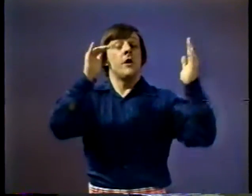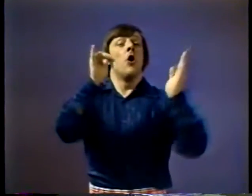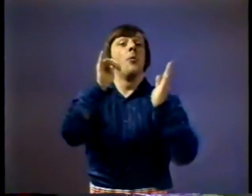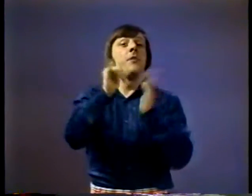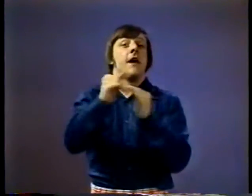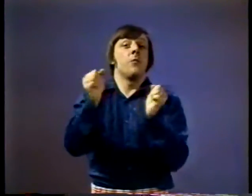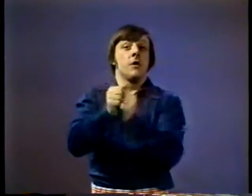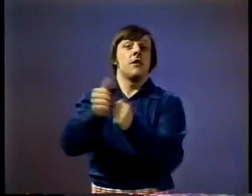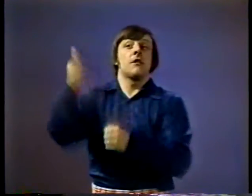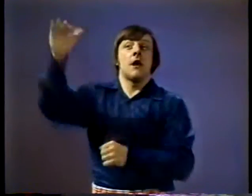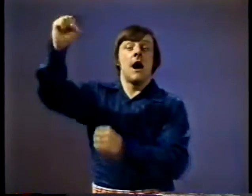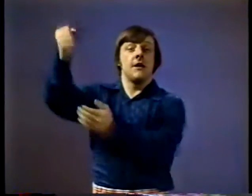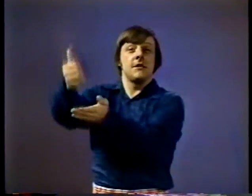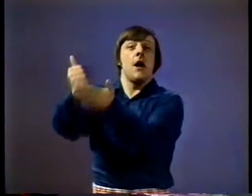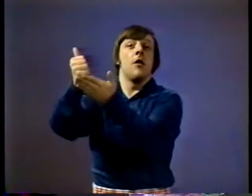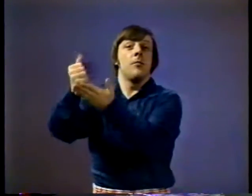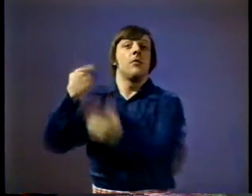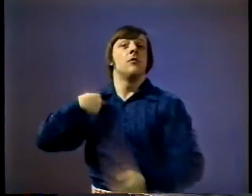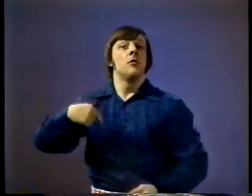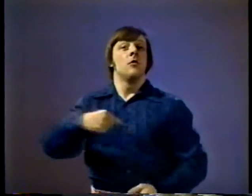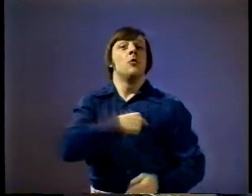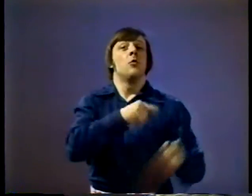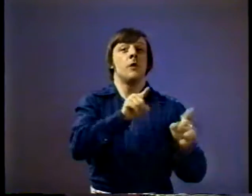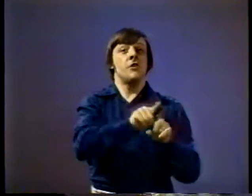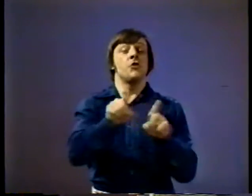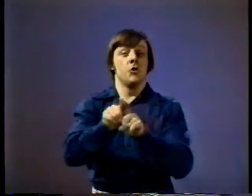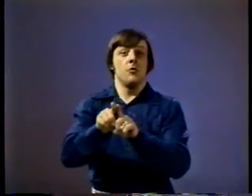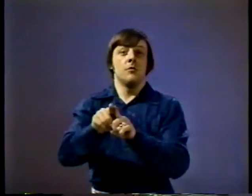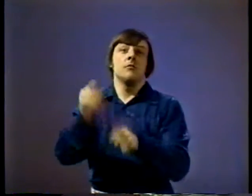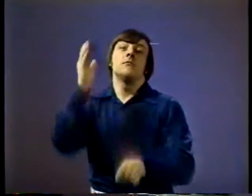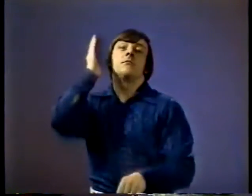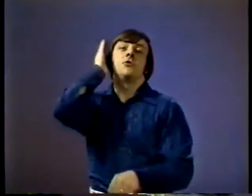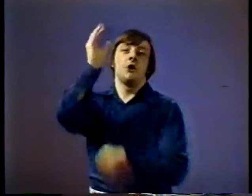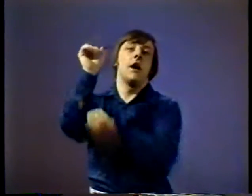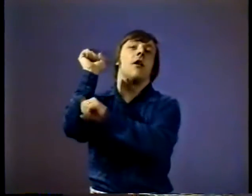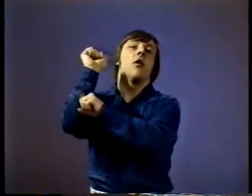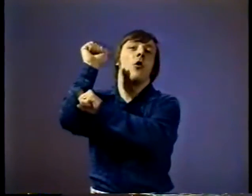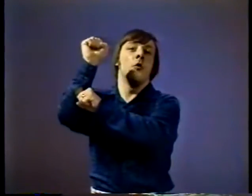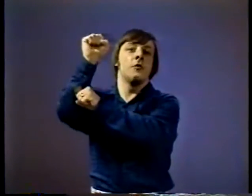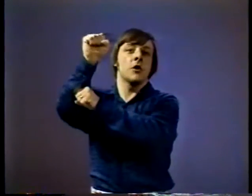hope that with God's help, we too shall overcome.